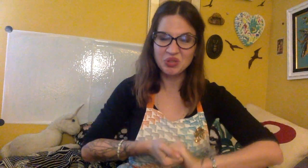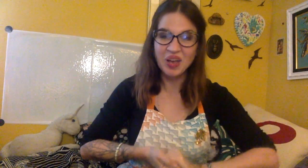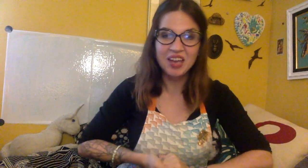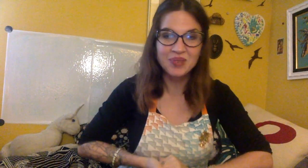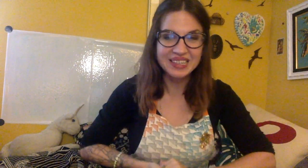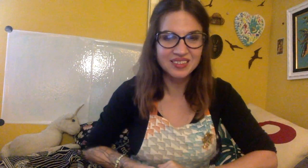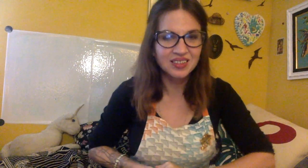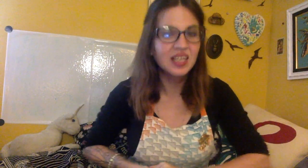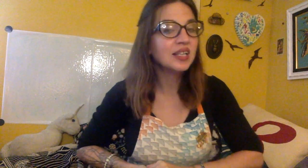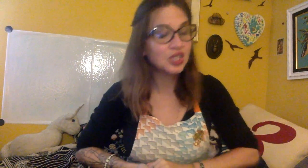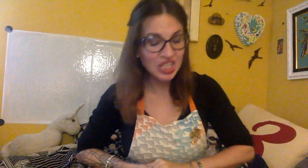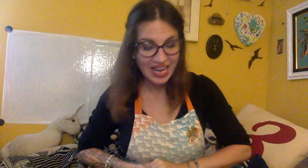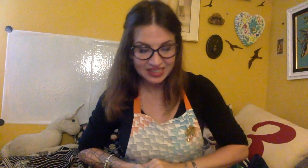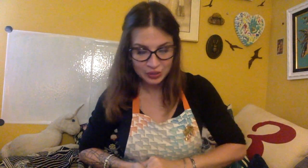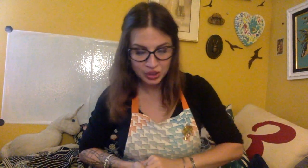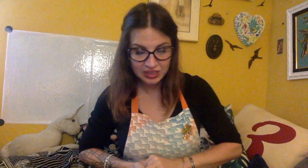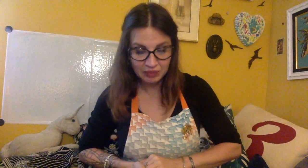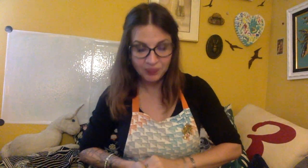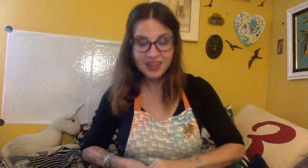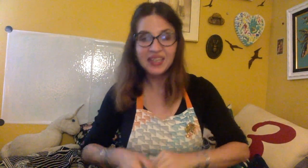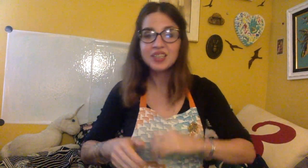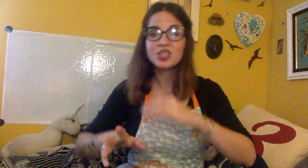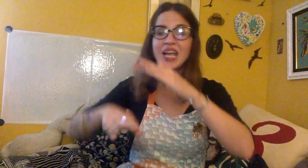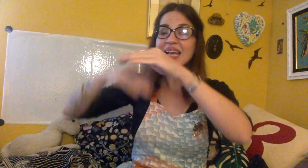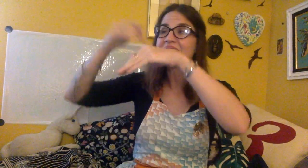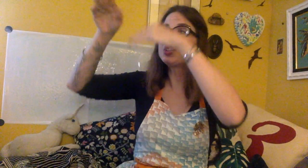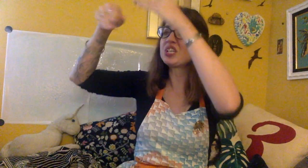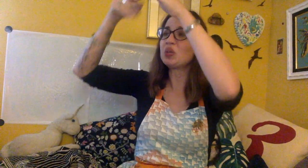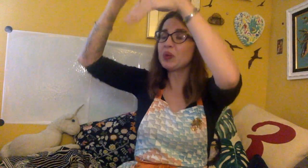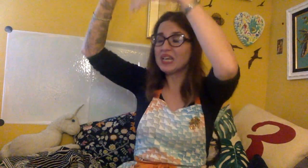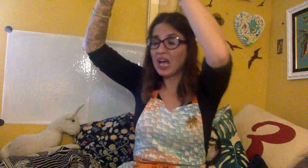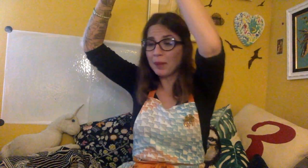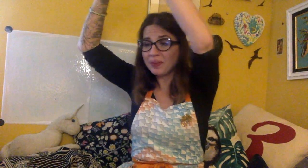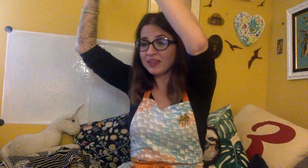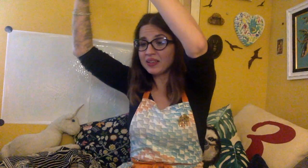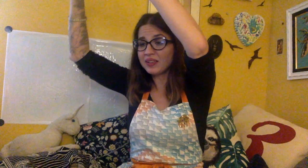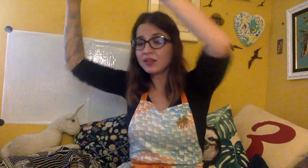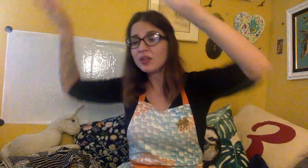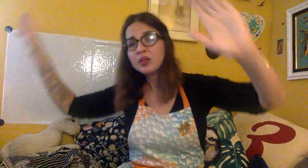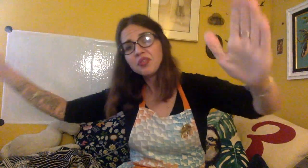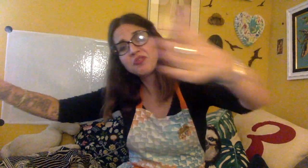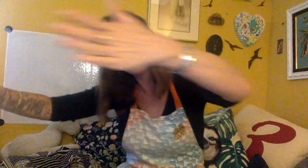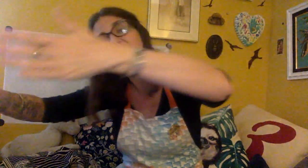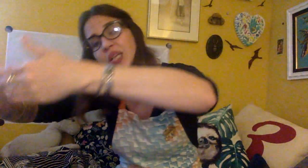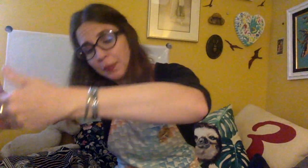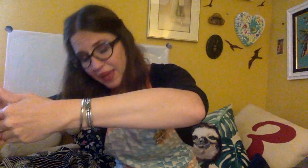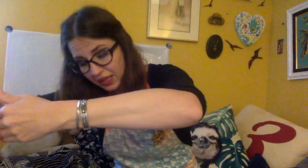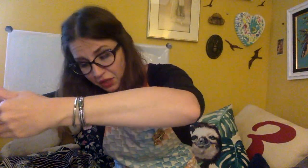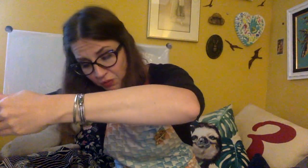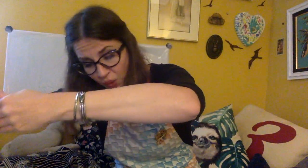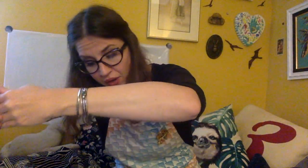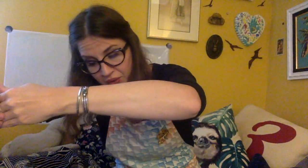rhyme is Jack and Jill. Jack and Jill went up a hill to fetch a pail of water.